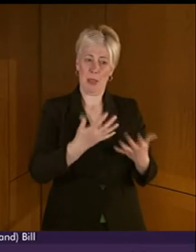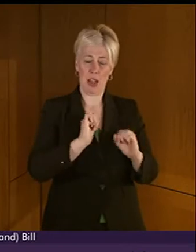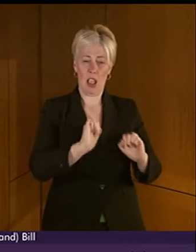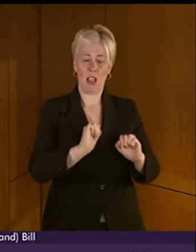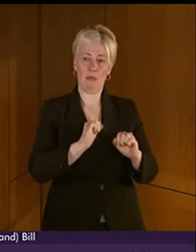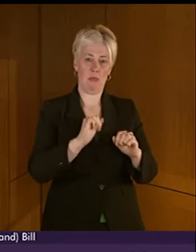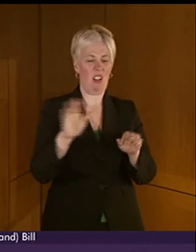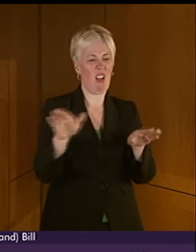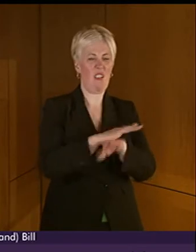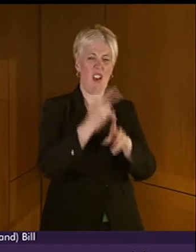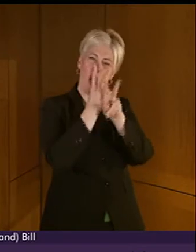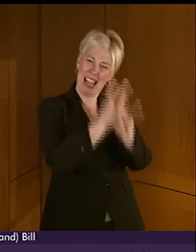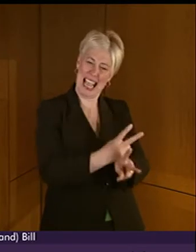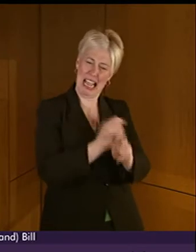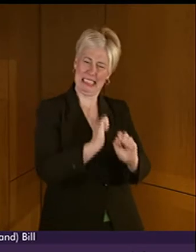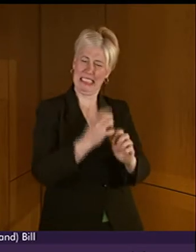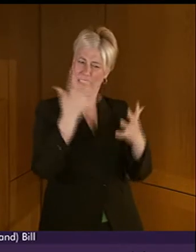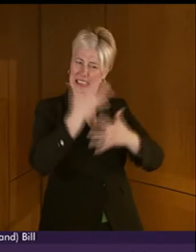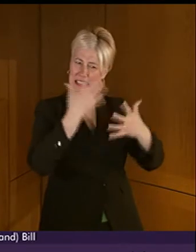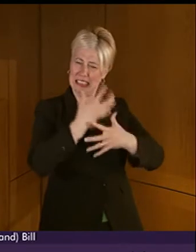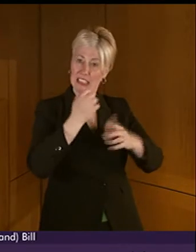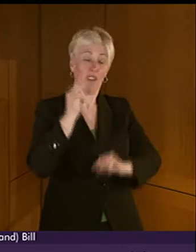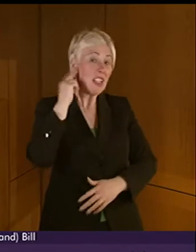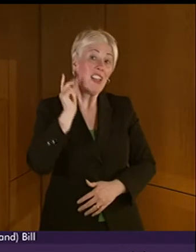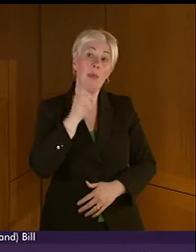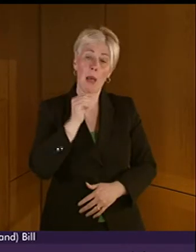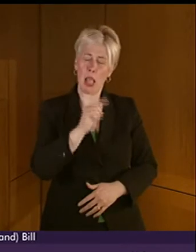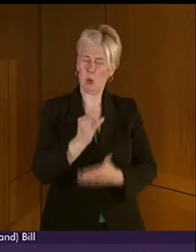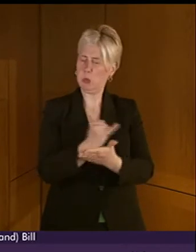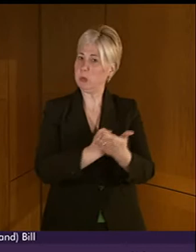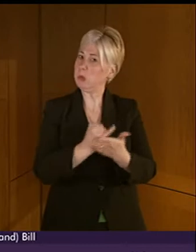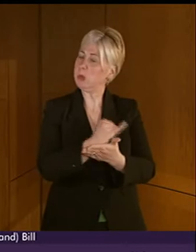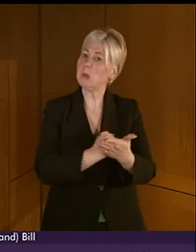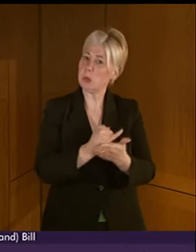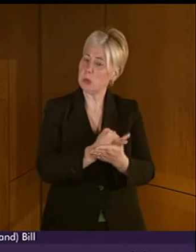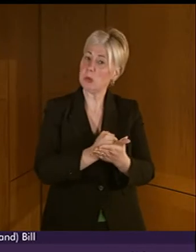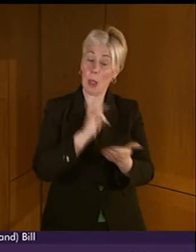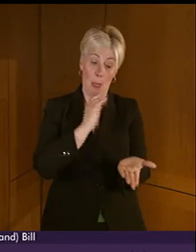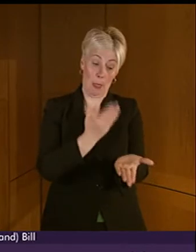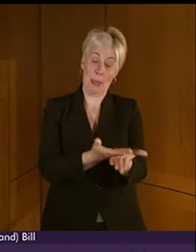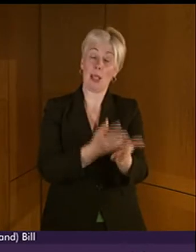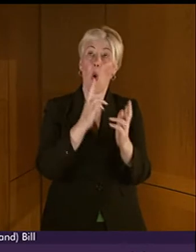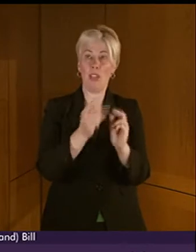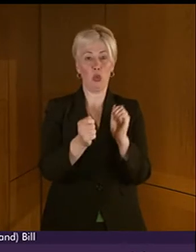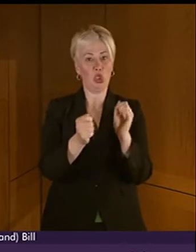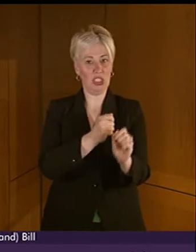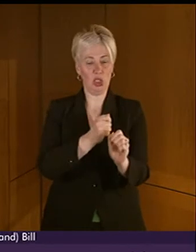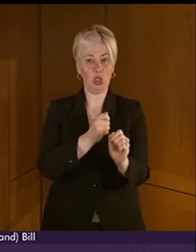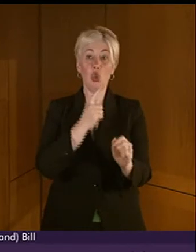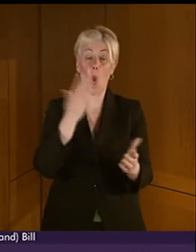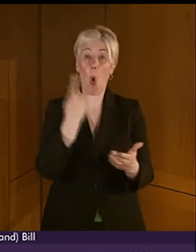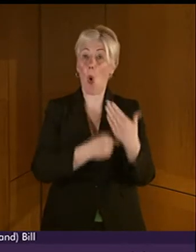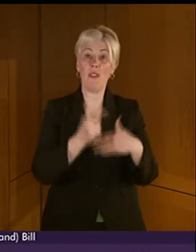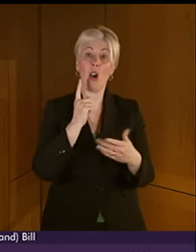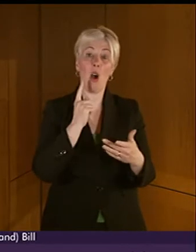area. In their words, the provision to the deaf community is dismal. This bill would change that, not only for the people of Lanarkshire,